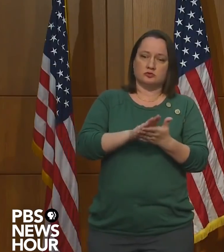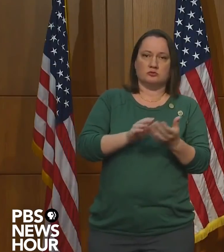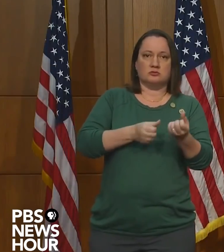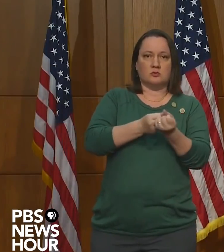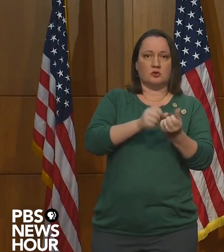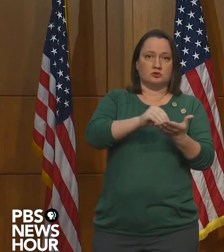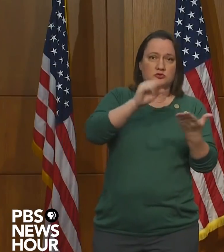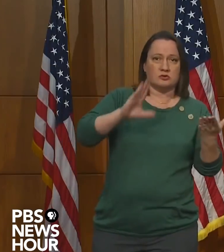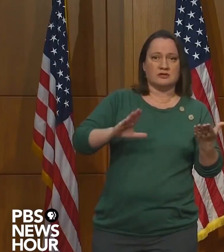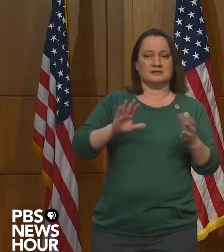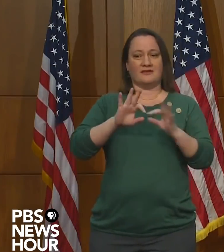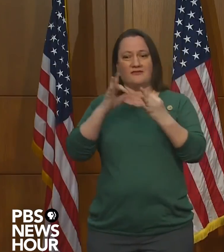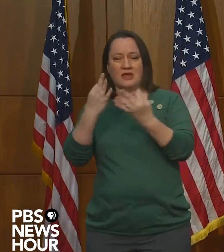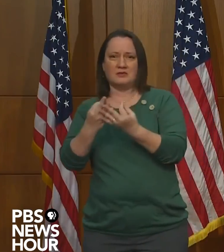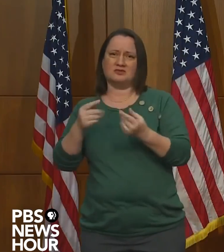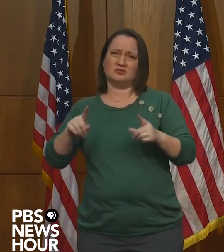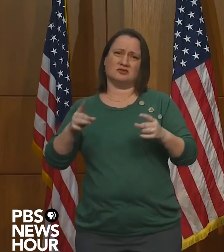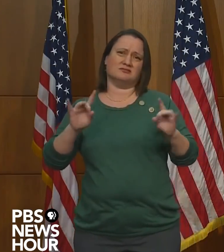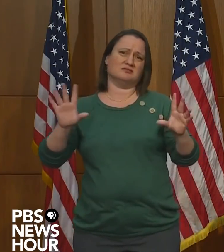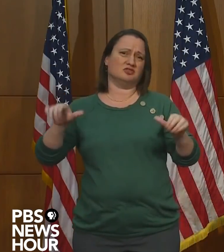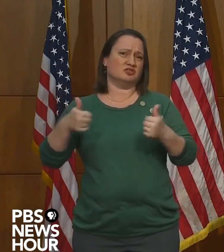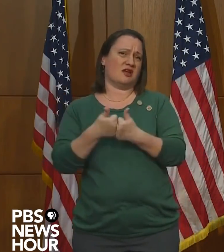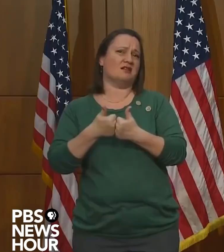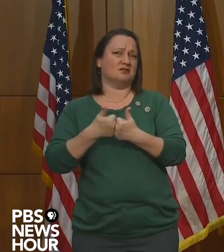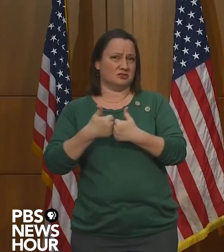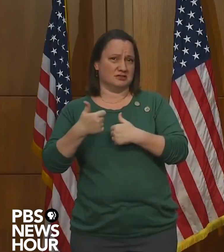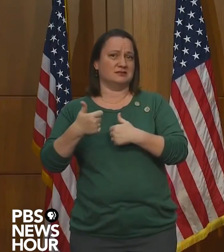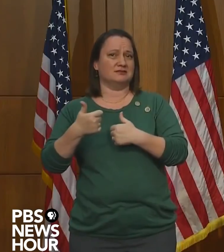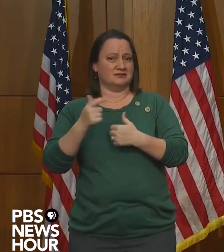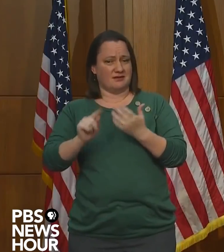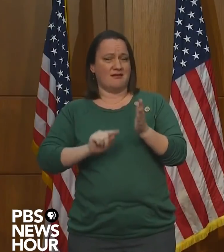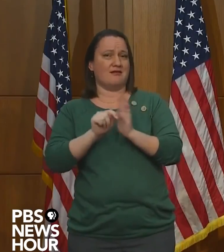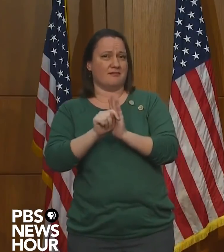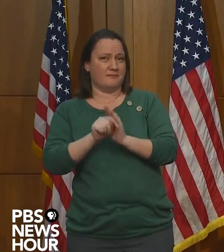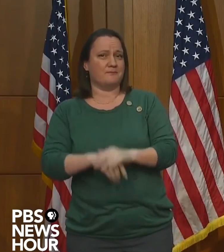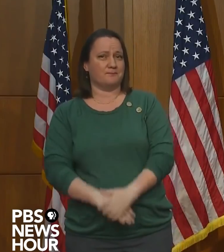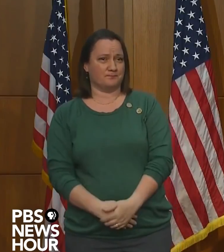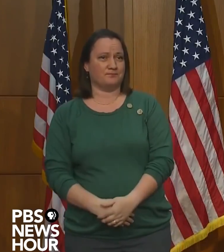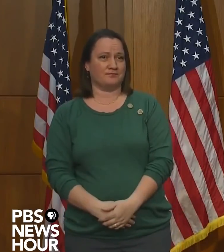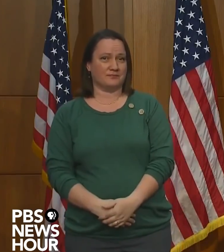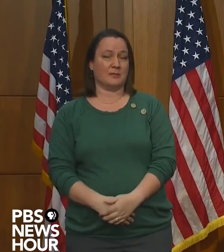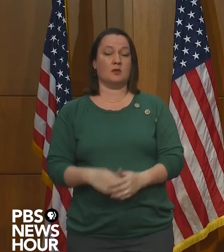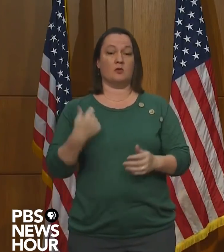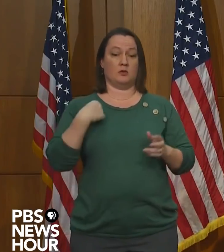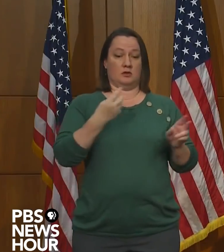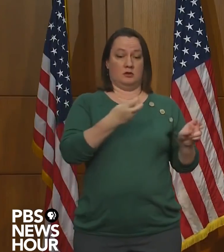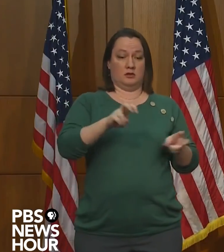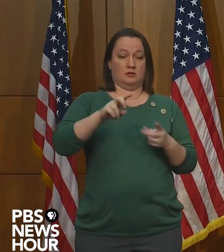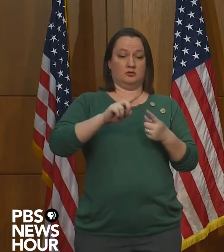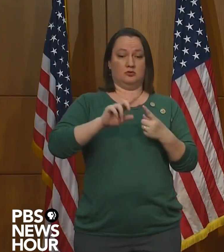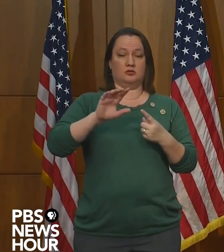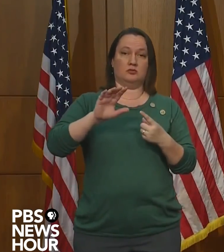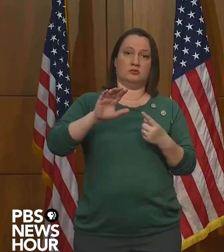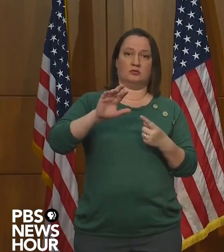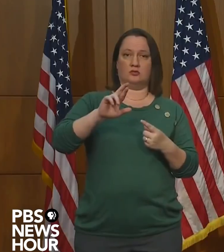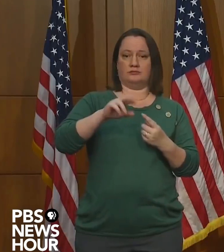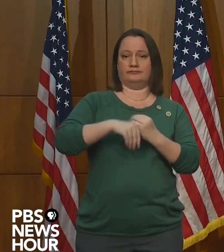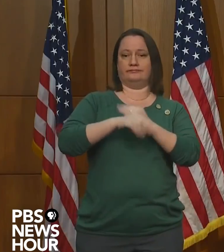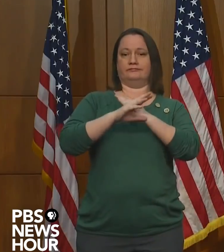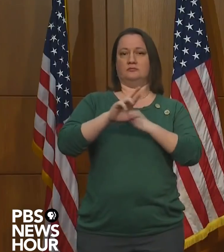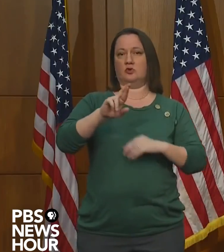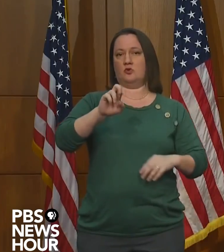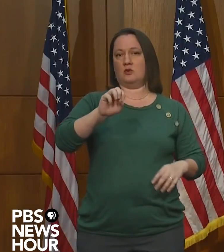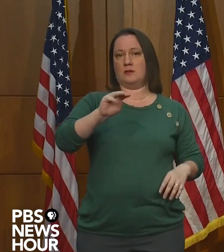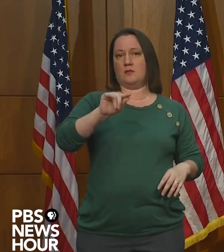time. When we moved all of our schools to remote learning, we were clear that that shutdown would extend